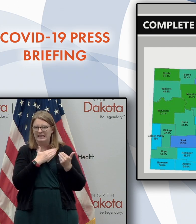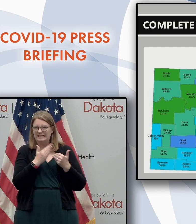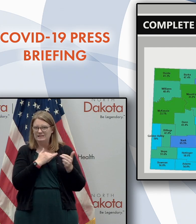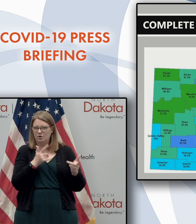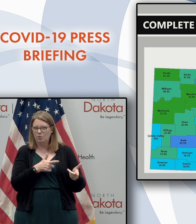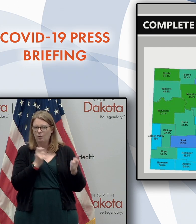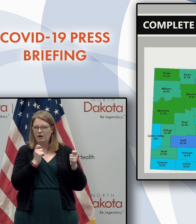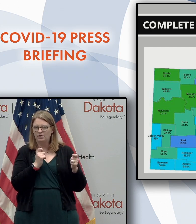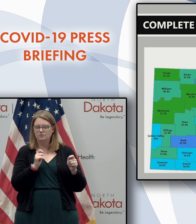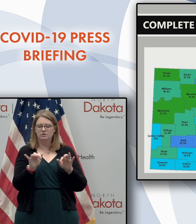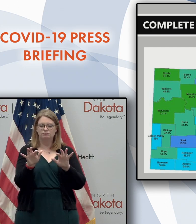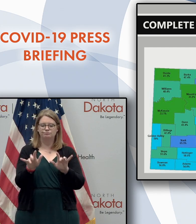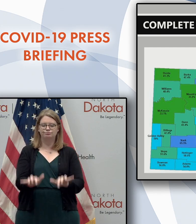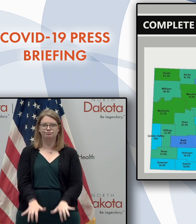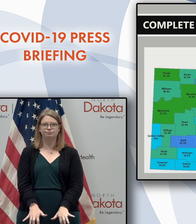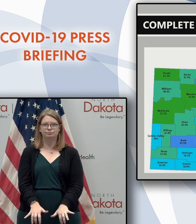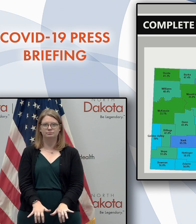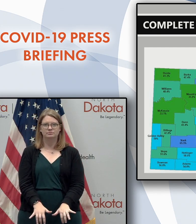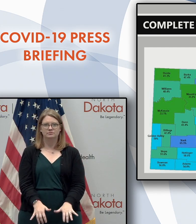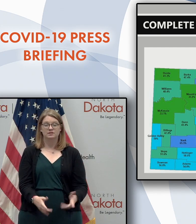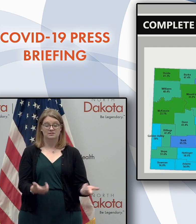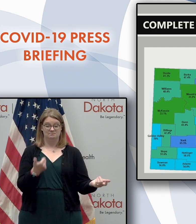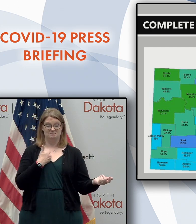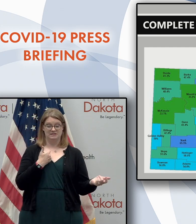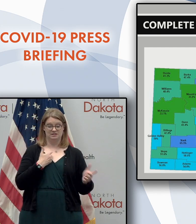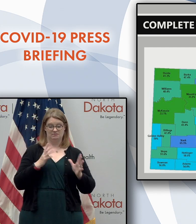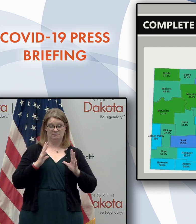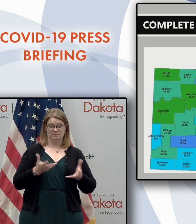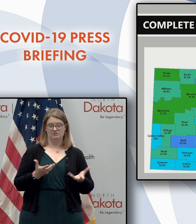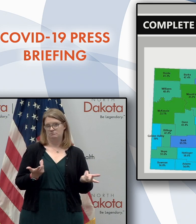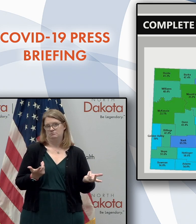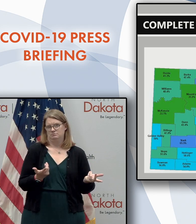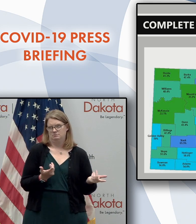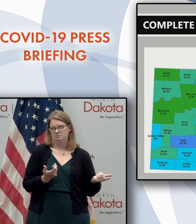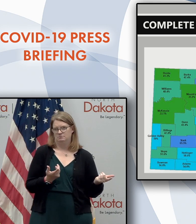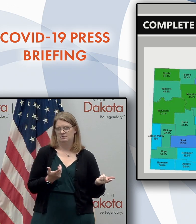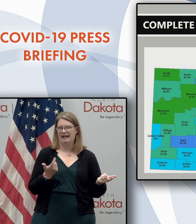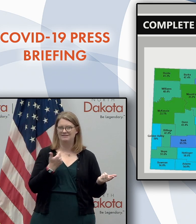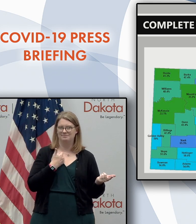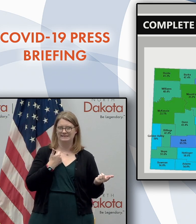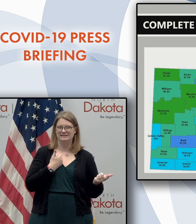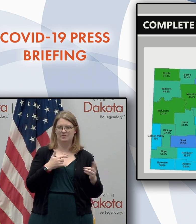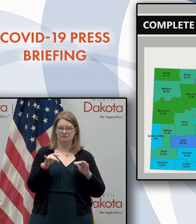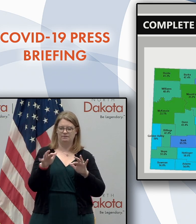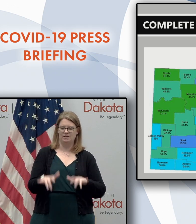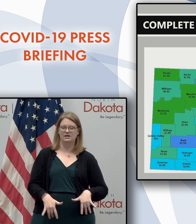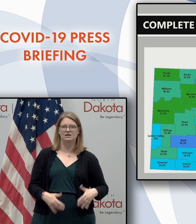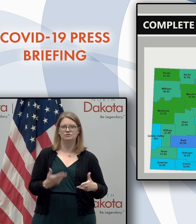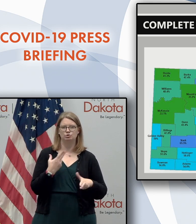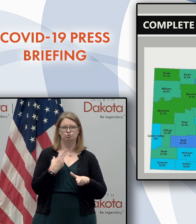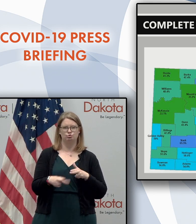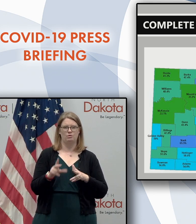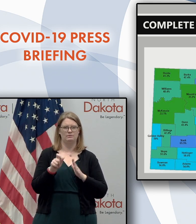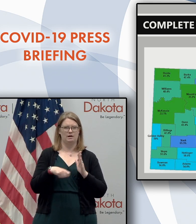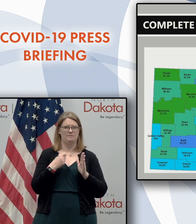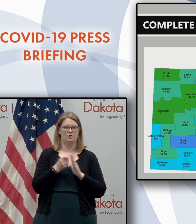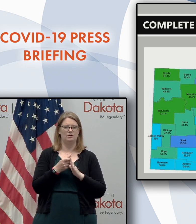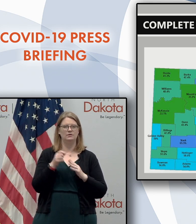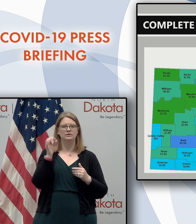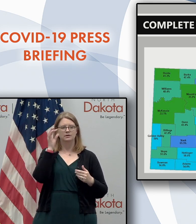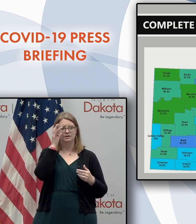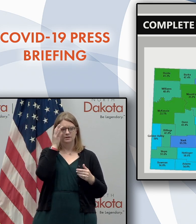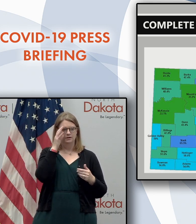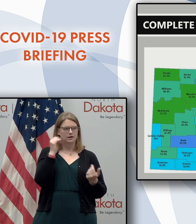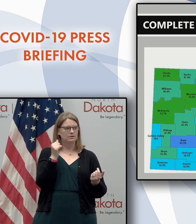and quicker. Uh, but I've gone through this myself and it literally can just take, uh, take a very short period of time. Uh,